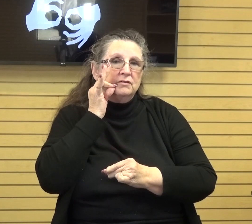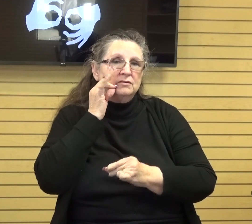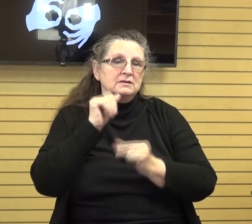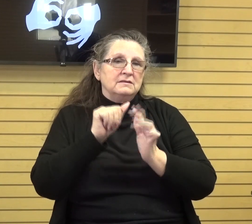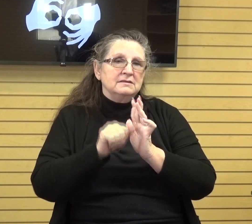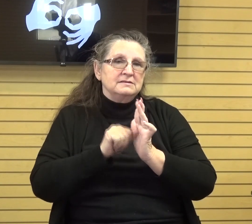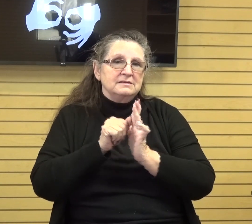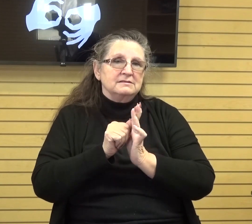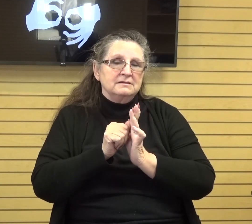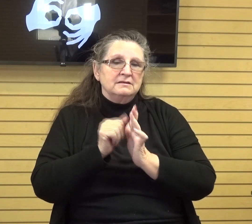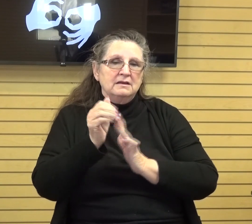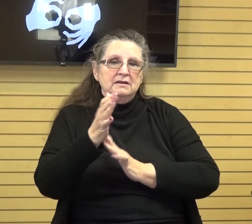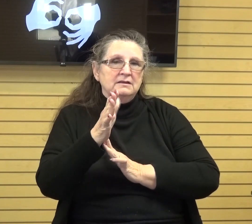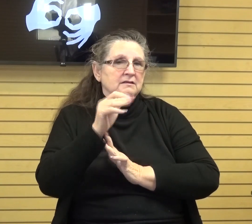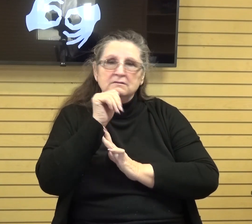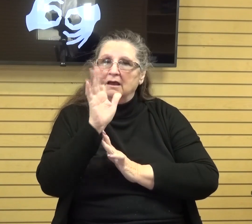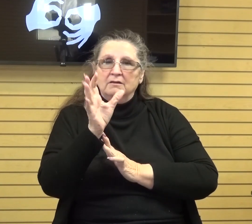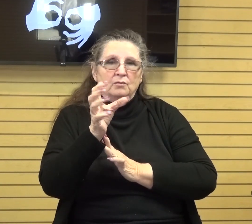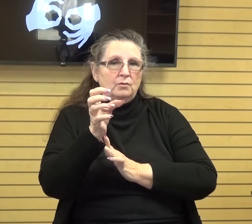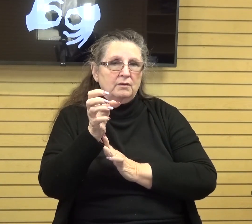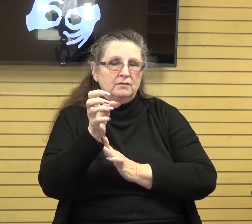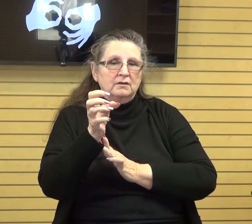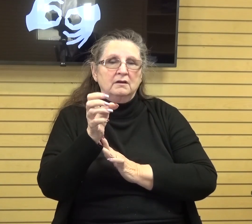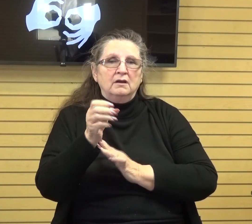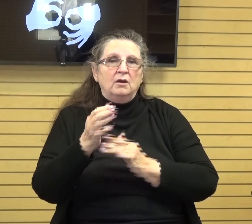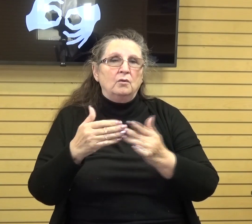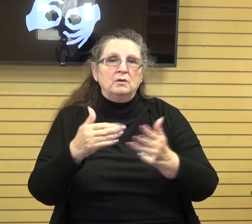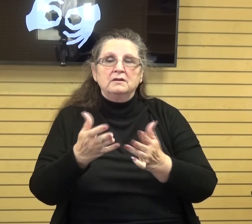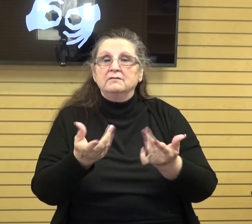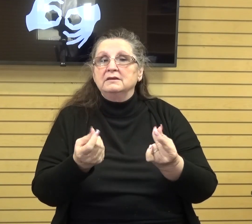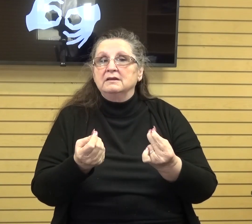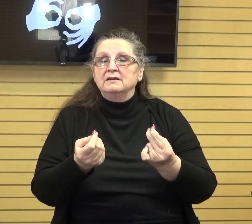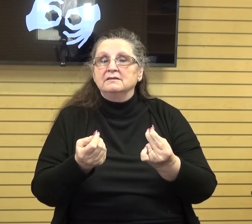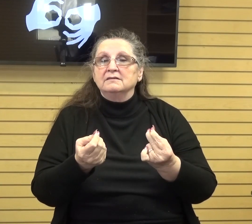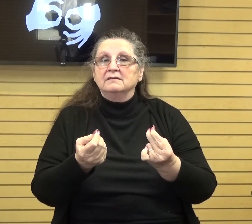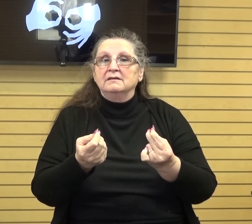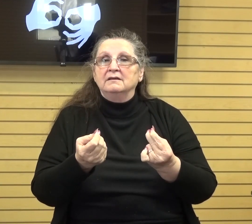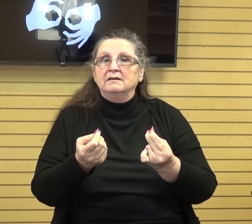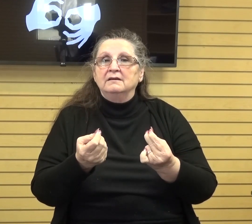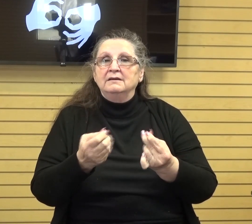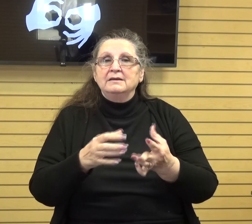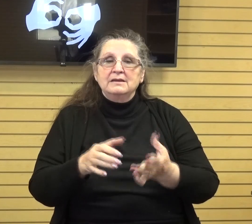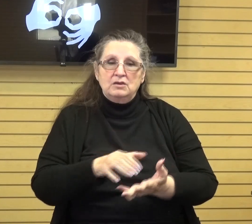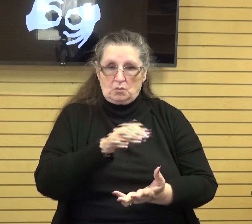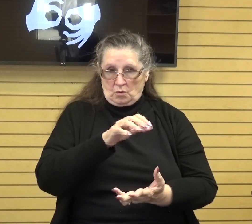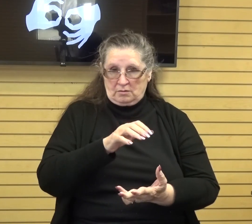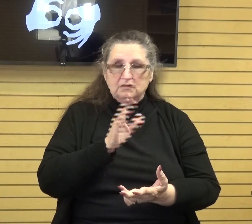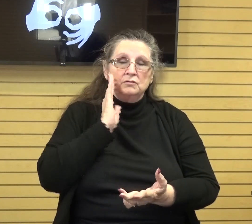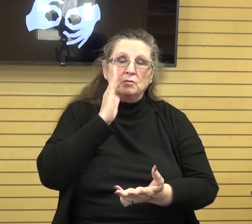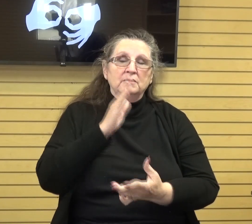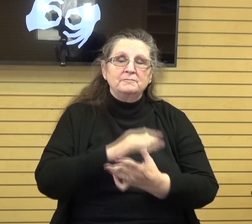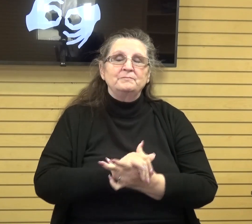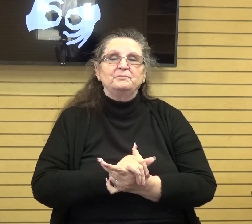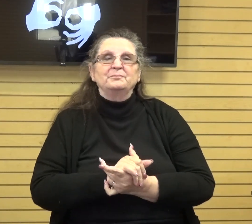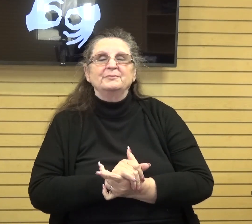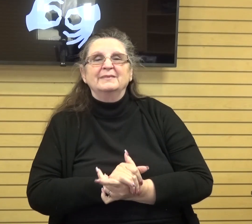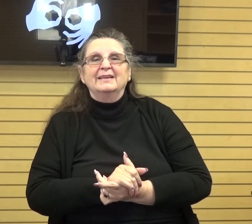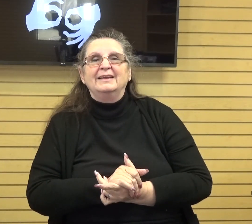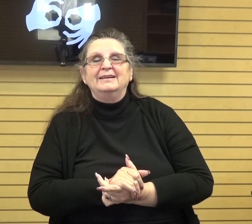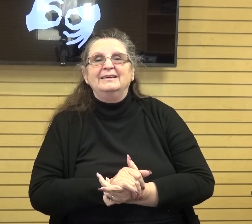also shall not wither and whatever he does he prosper shall prosper like i